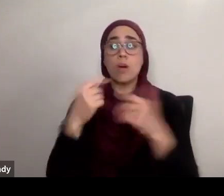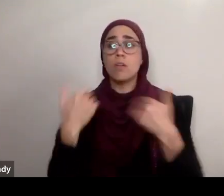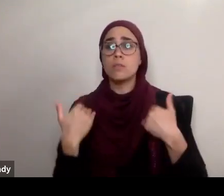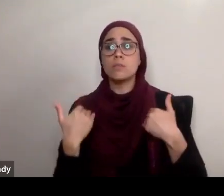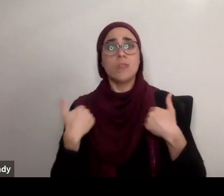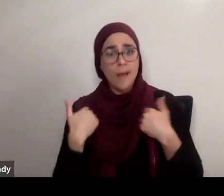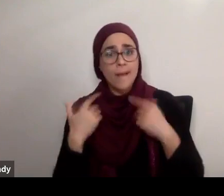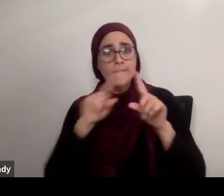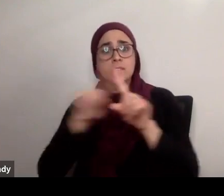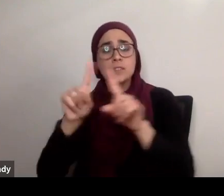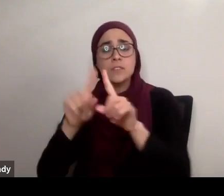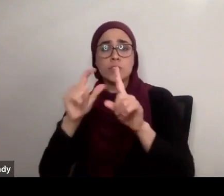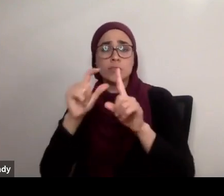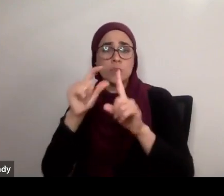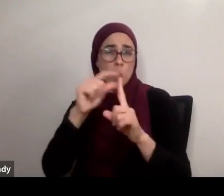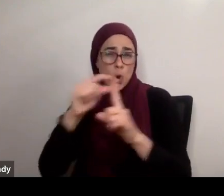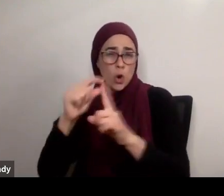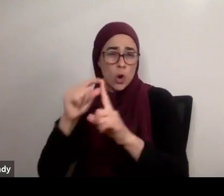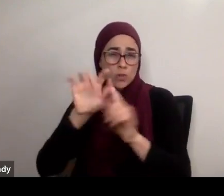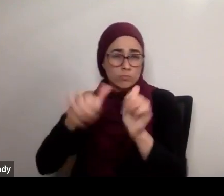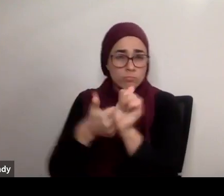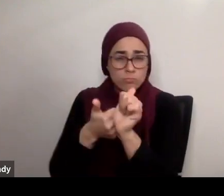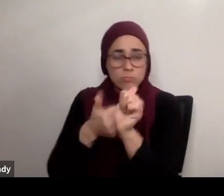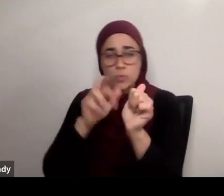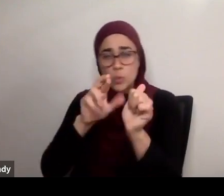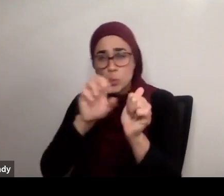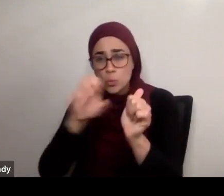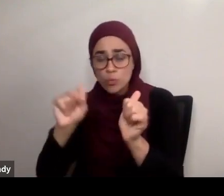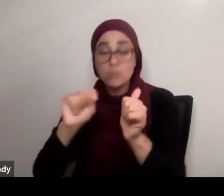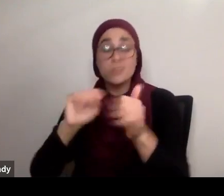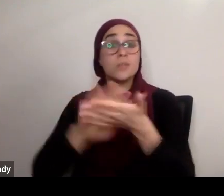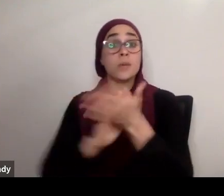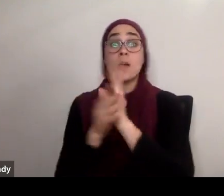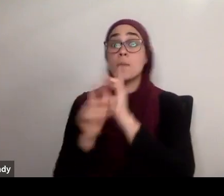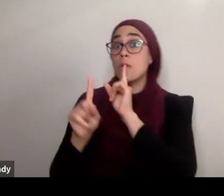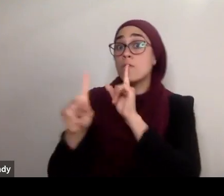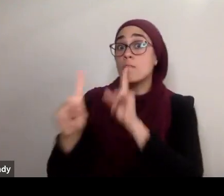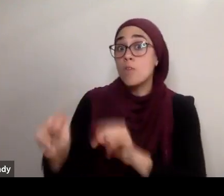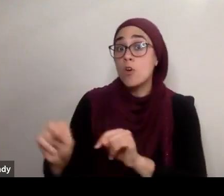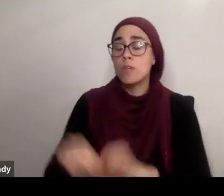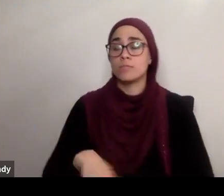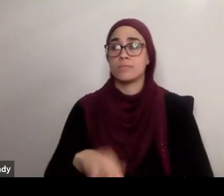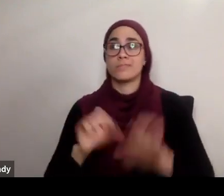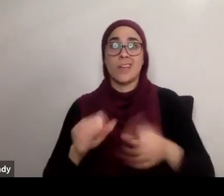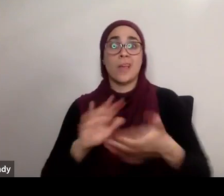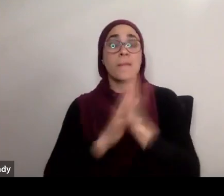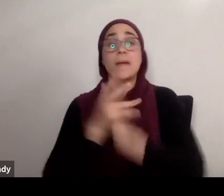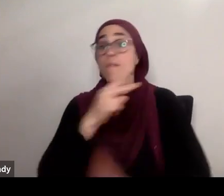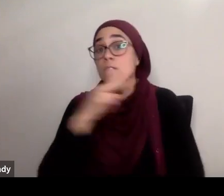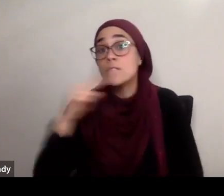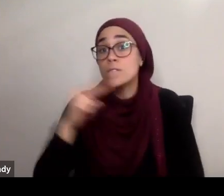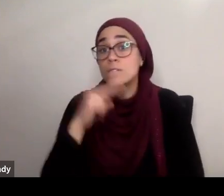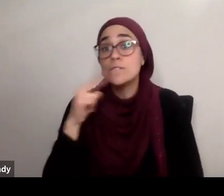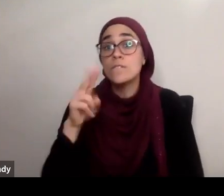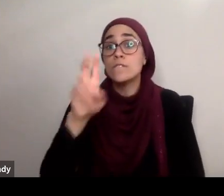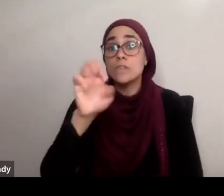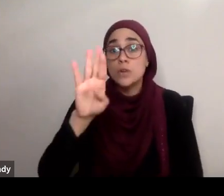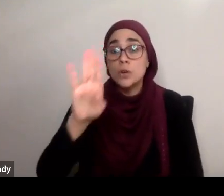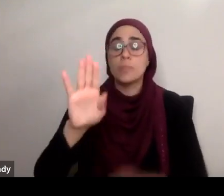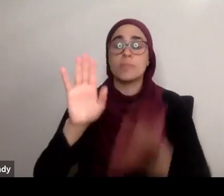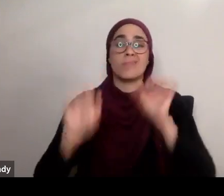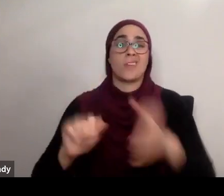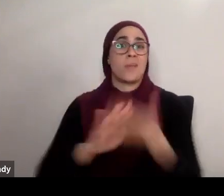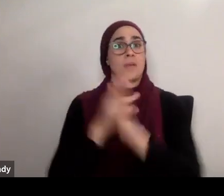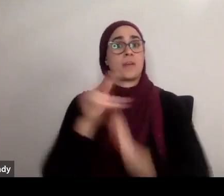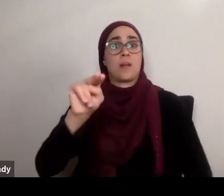in the command as a verb. And it comes even as a noun. And it's associated with declaring the perfection